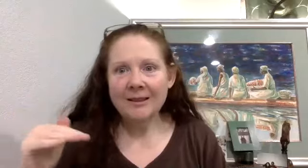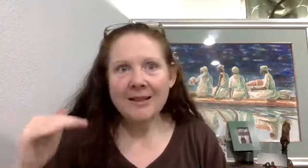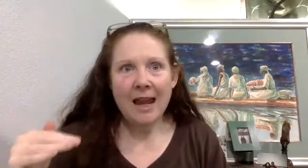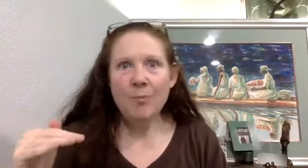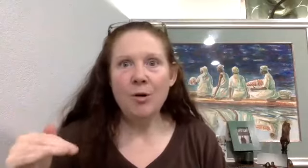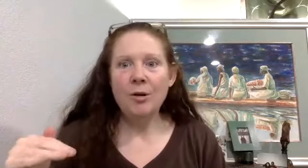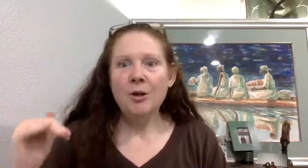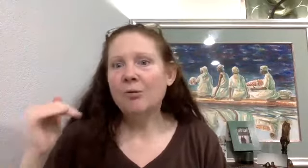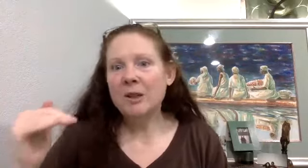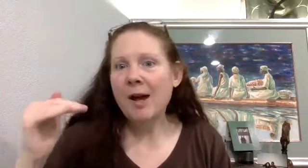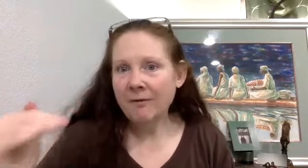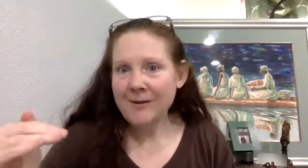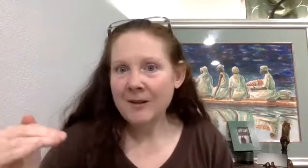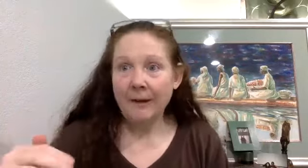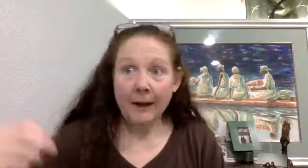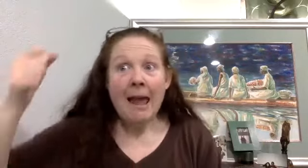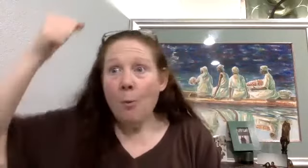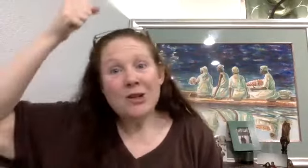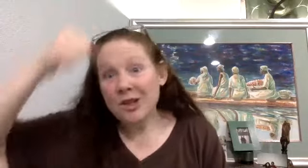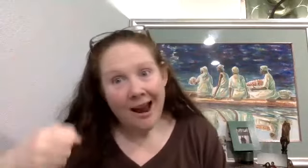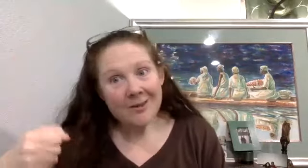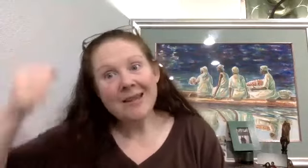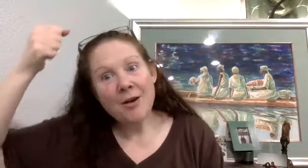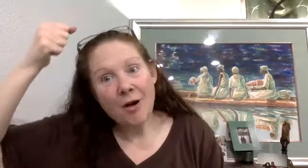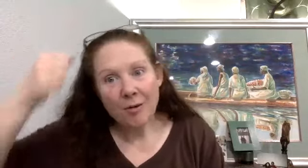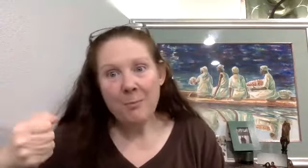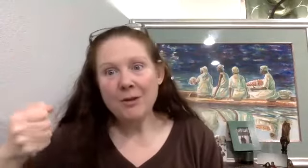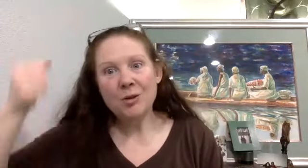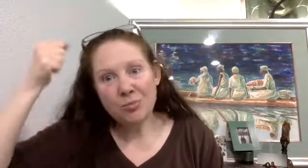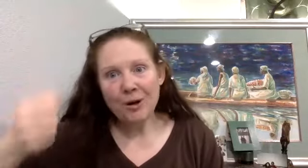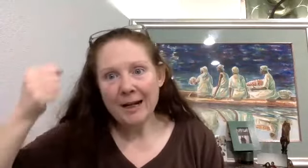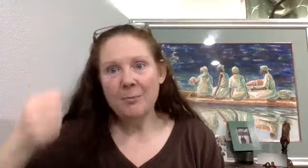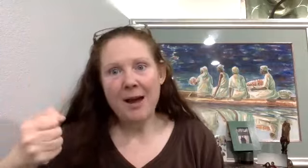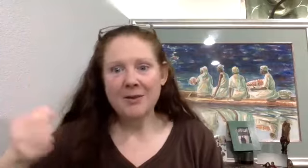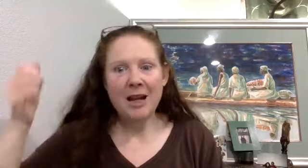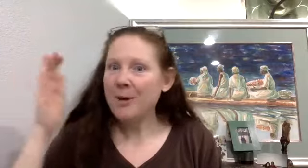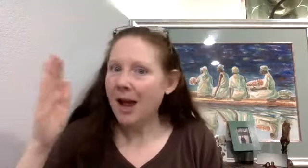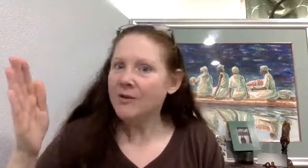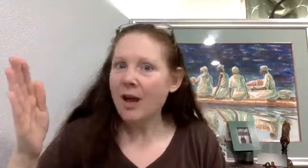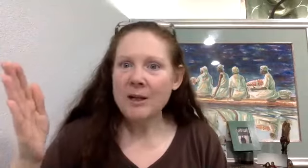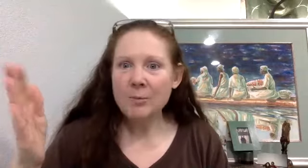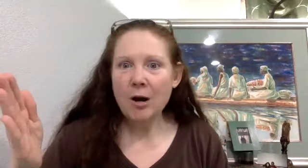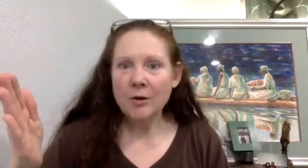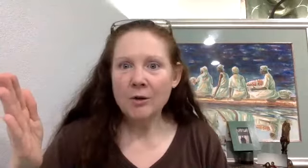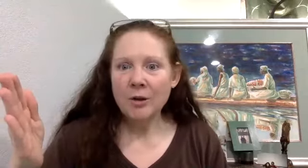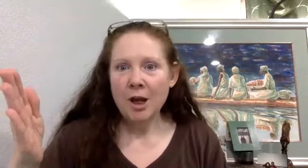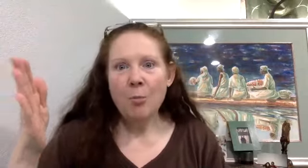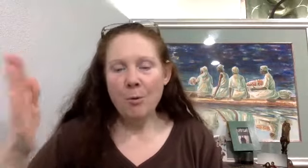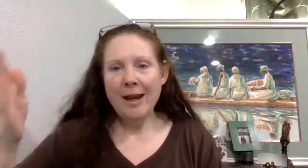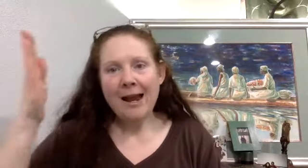less able to respond physically, which dials down our mental brain capacity. I mean, I was always smart, but when I had